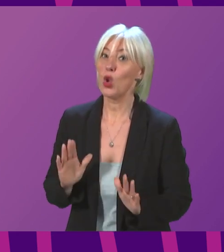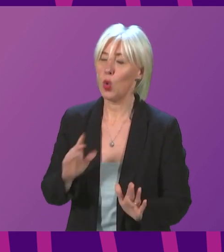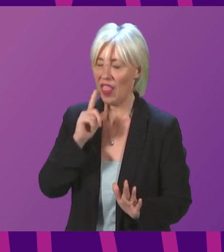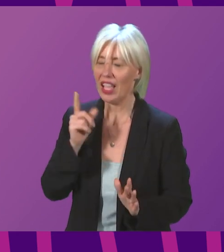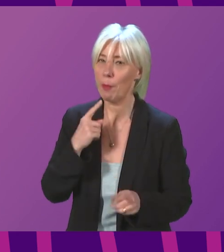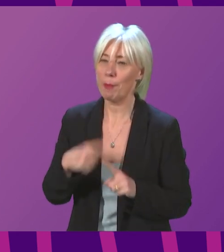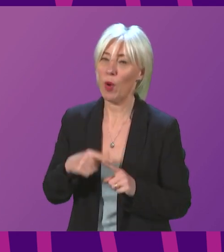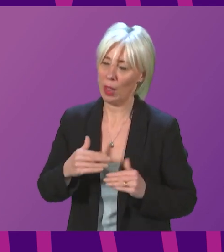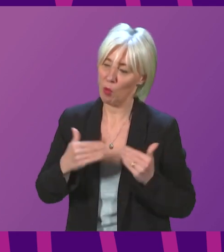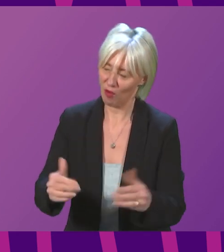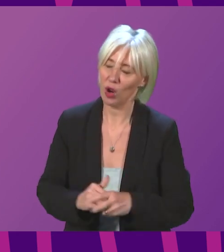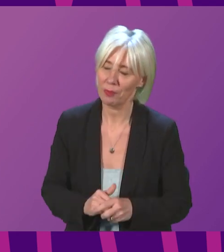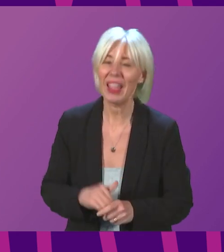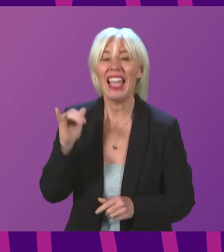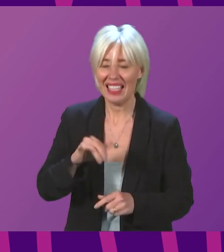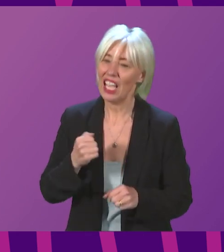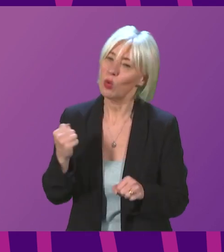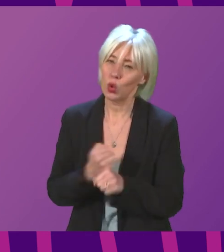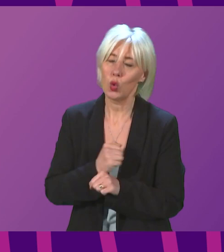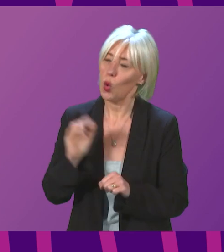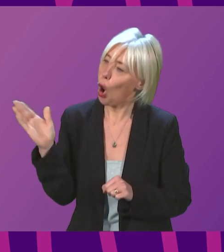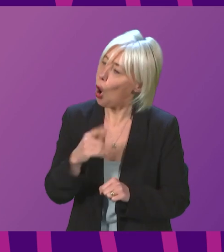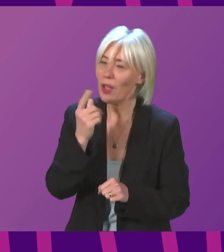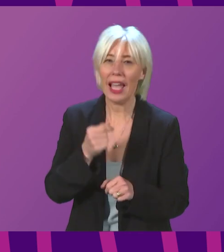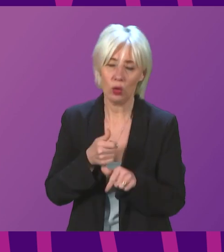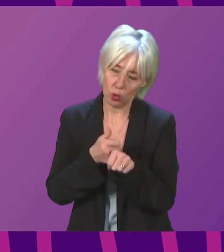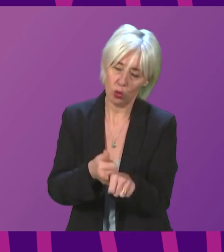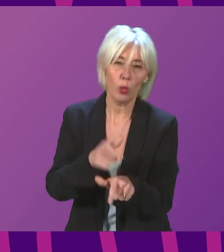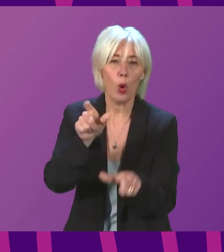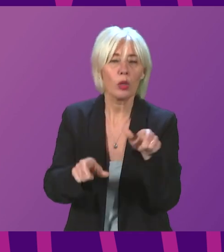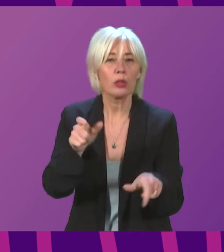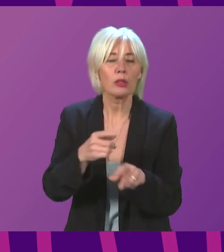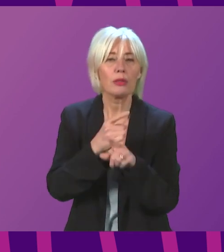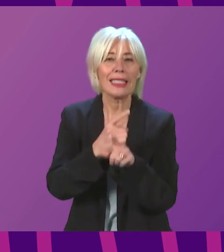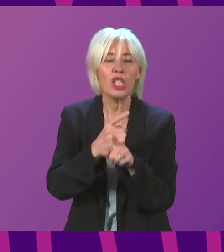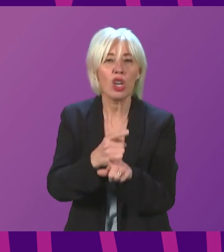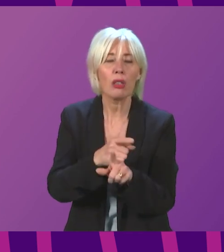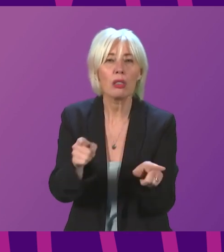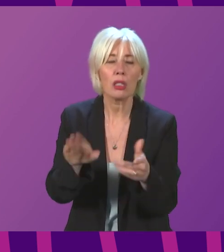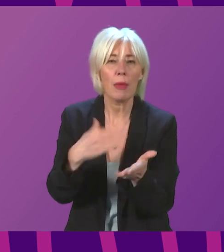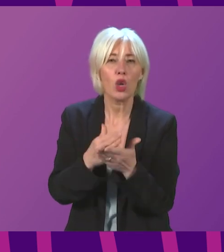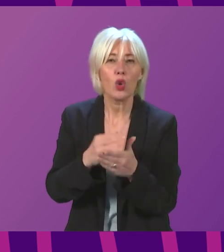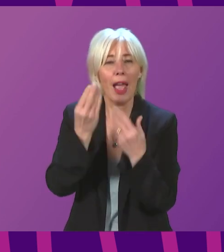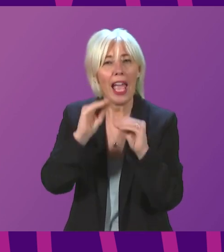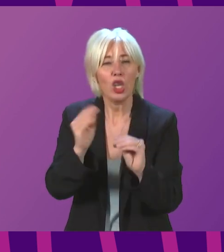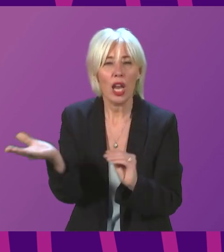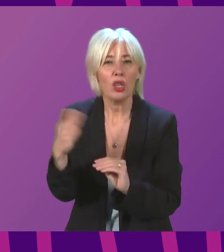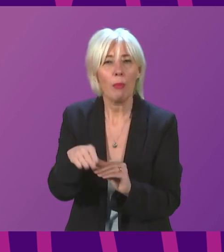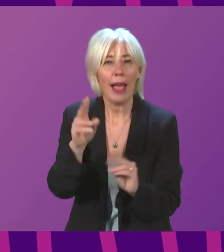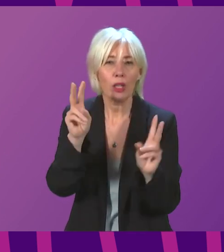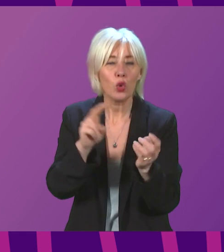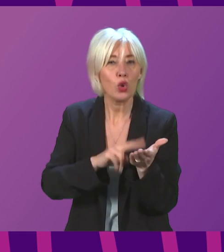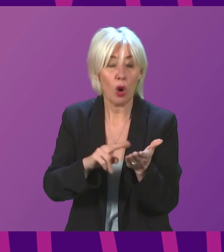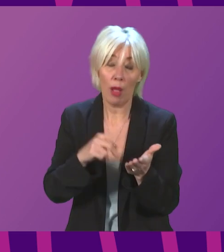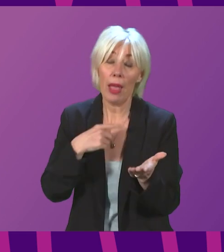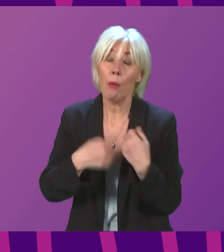going to swiftly move on yes we will continue to do everything we can to support teachers as we try to get education back to normal I said the other day and I will repeat it is